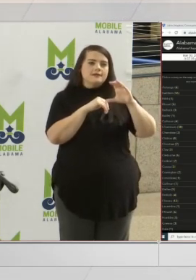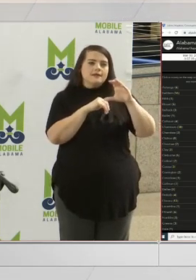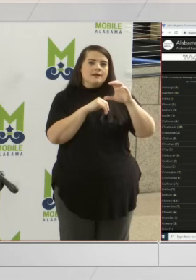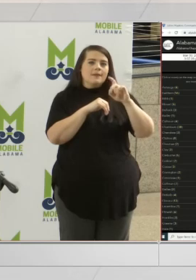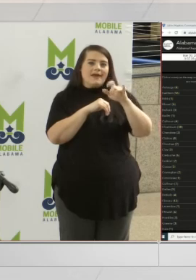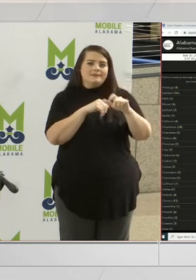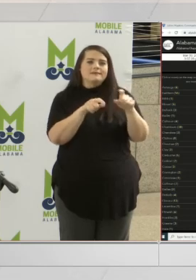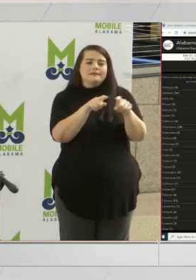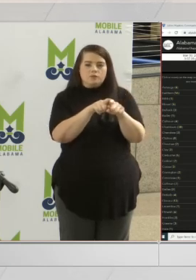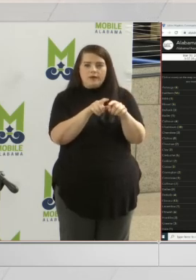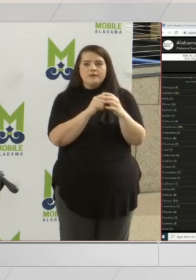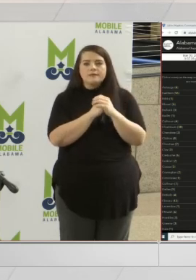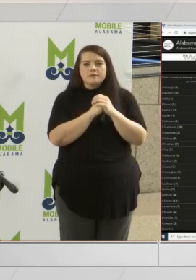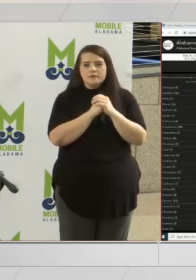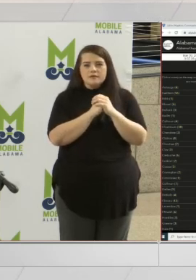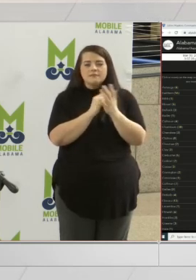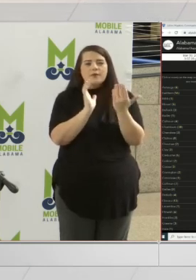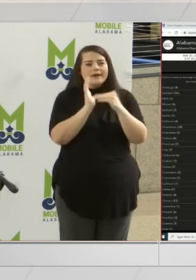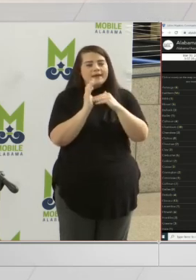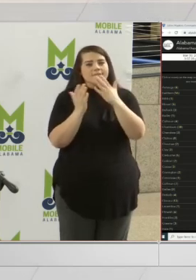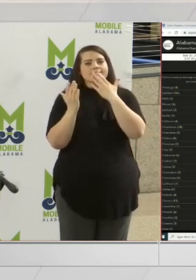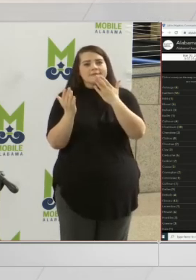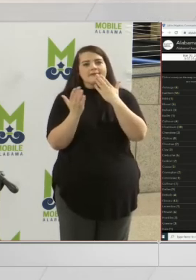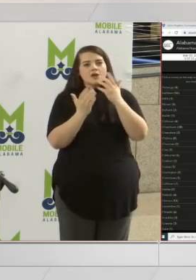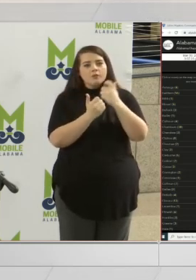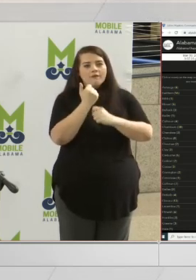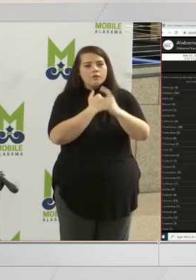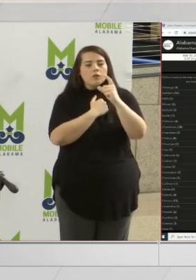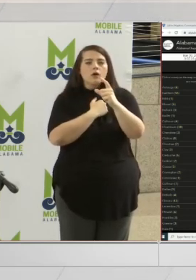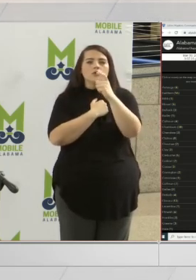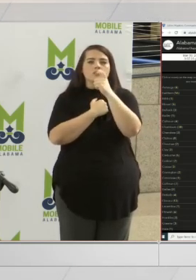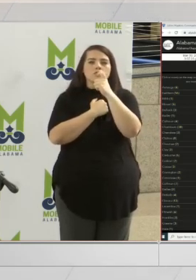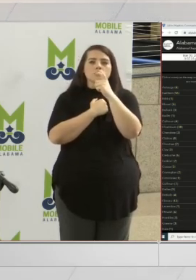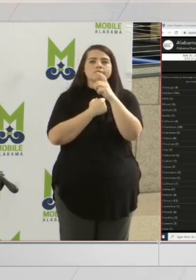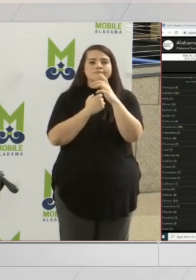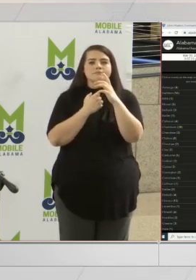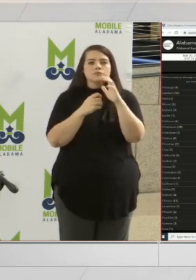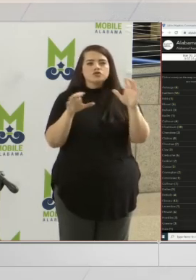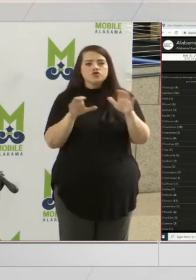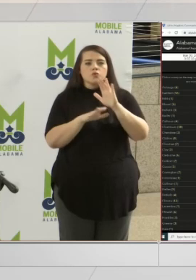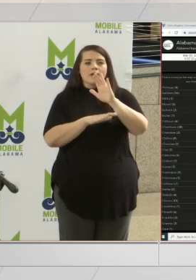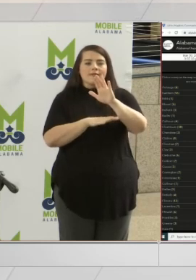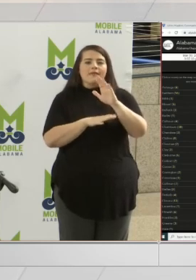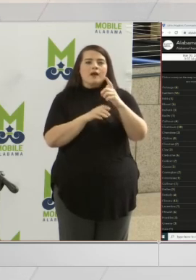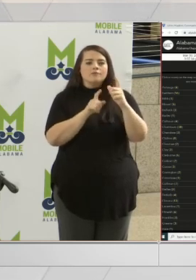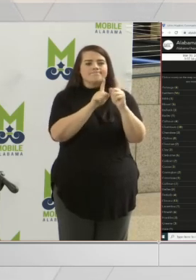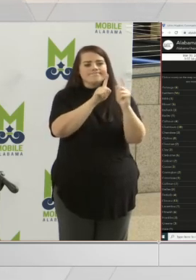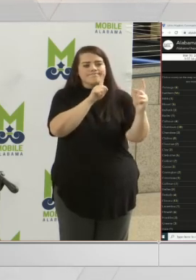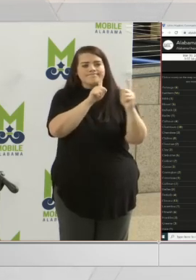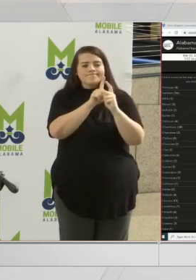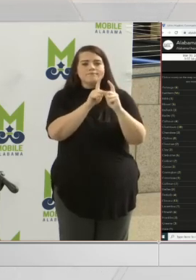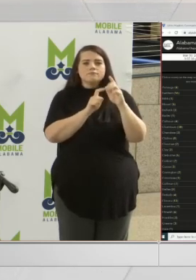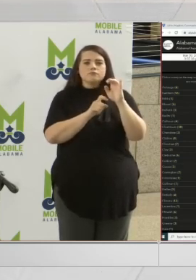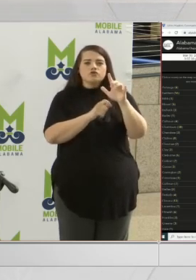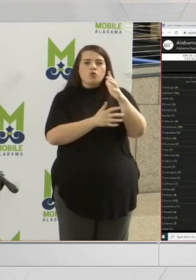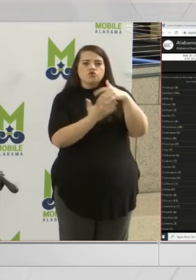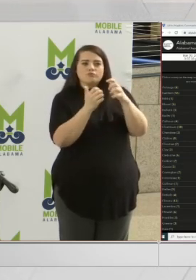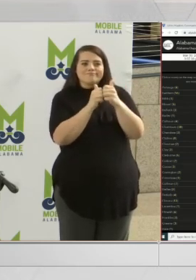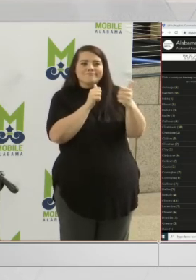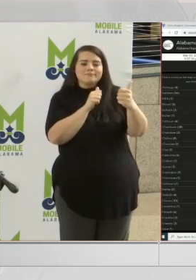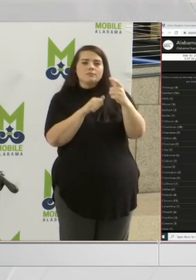on those. Again, thank you, everyone who is doing their social distancing. I know it's hard